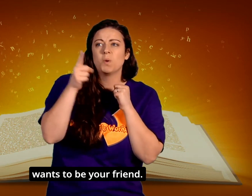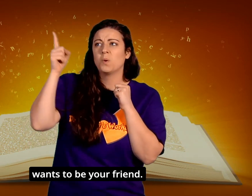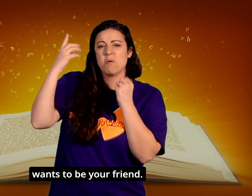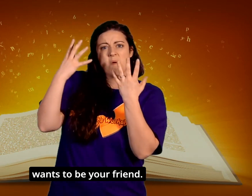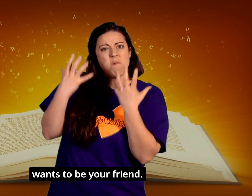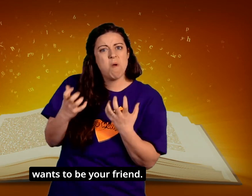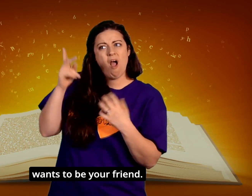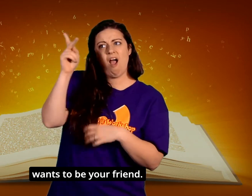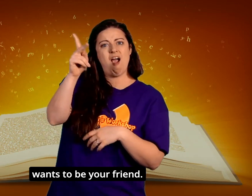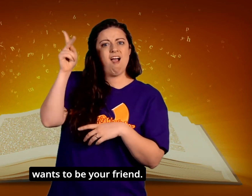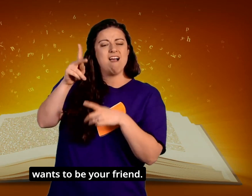wants to be your friend.